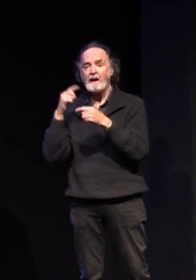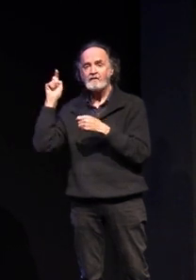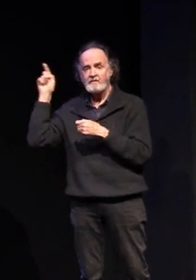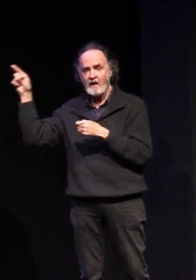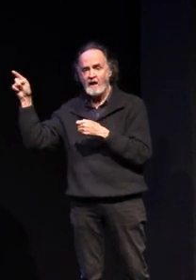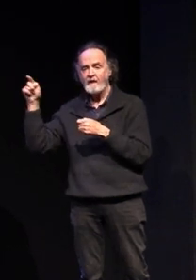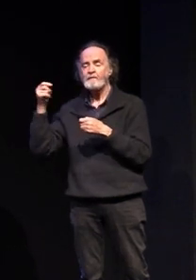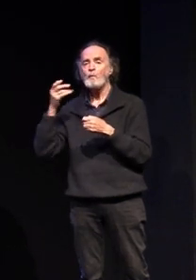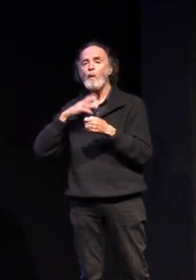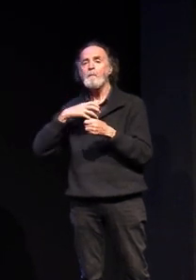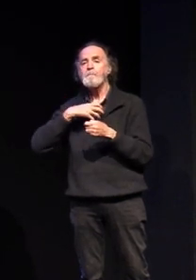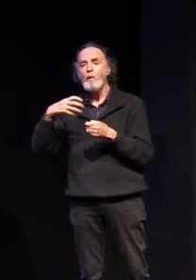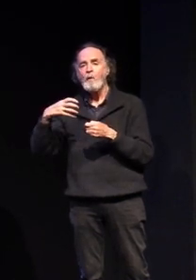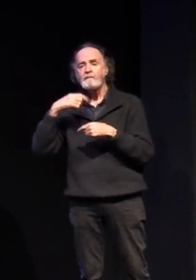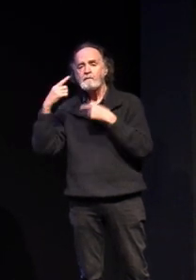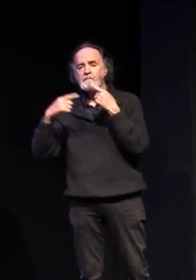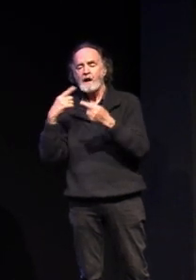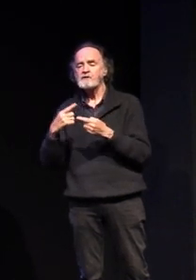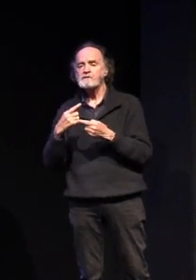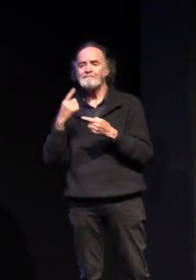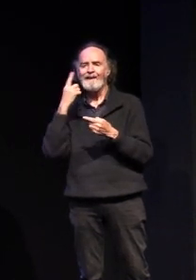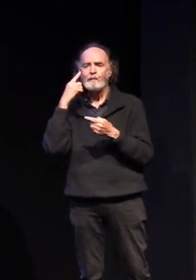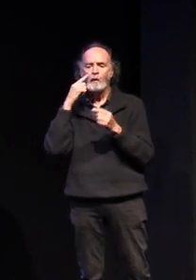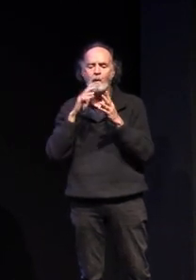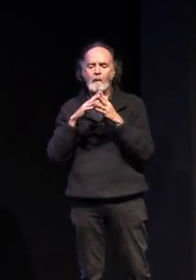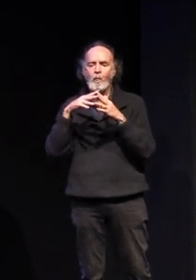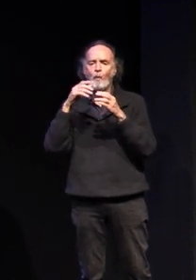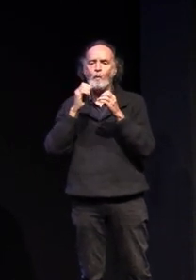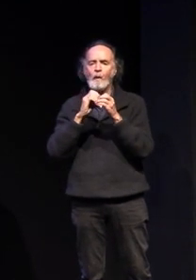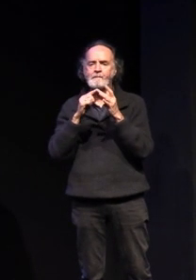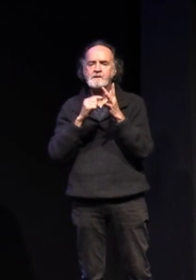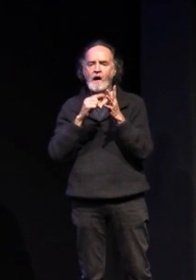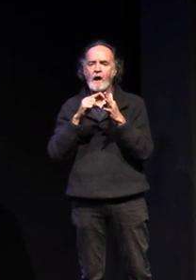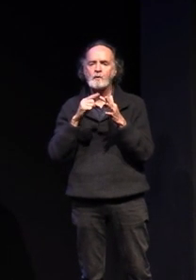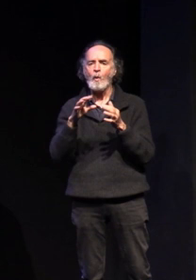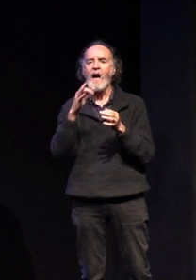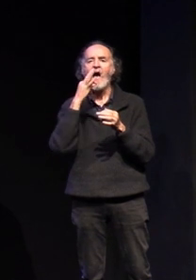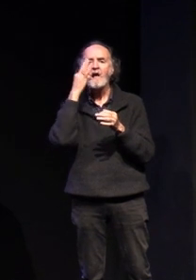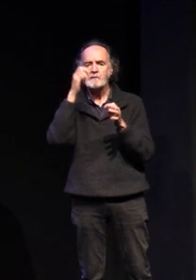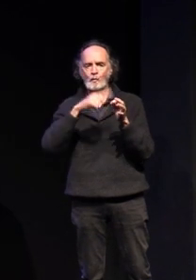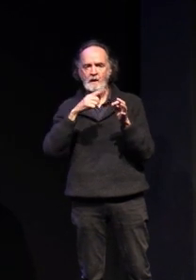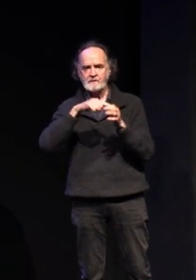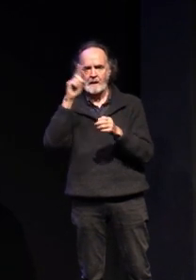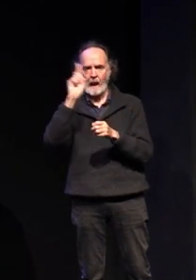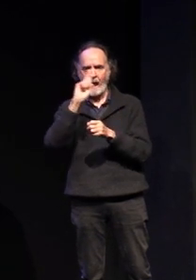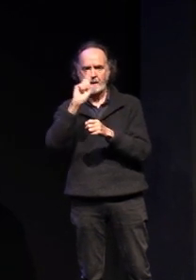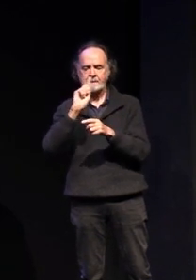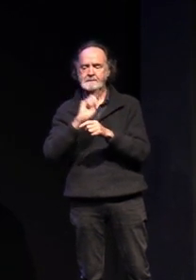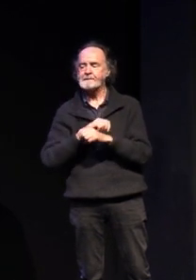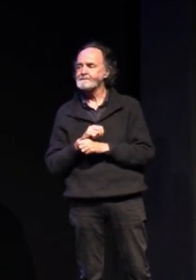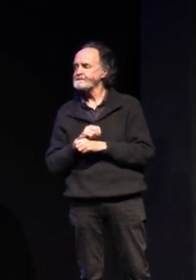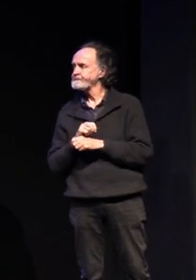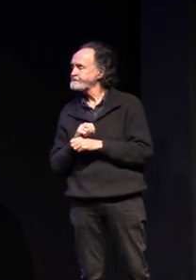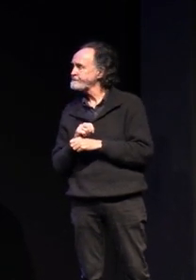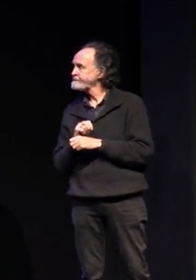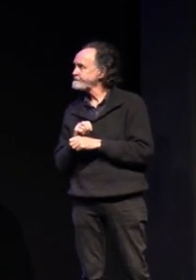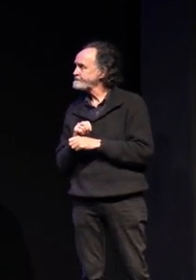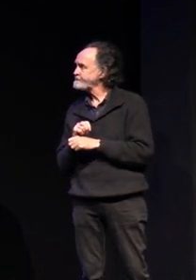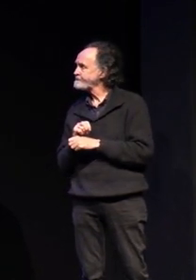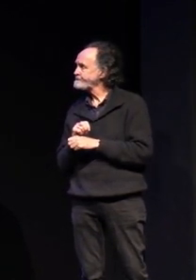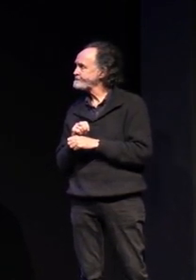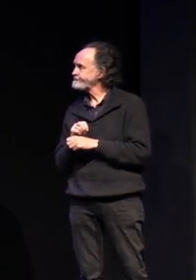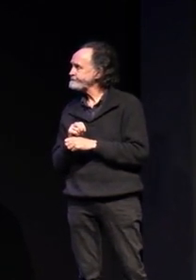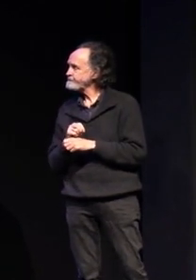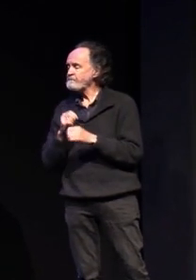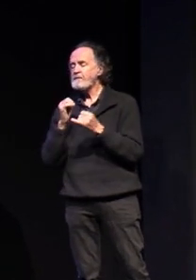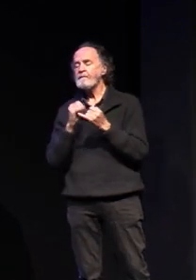can check out our website or you can ask some questions tonight at the end we find it